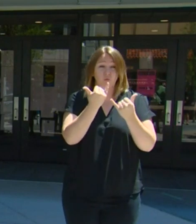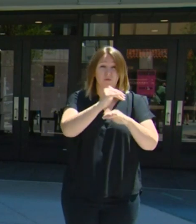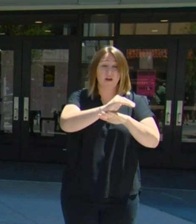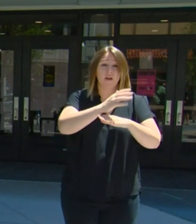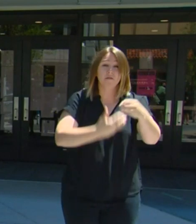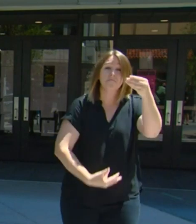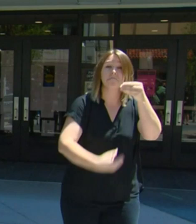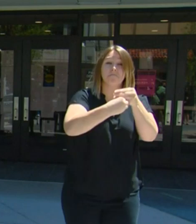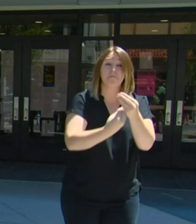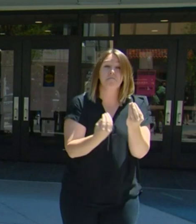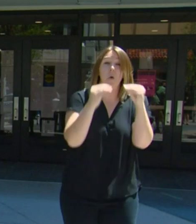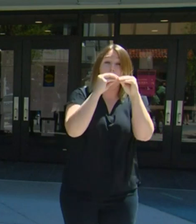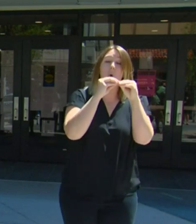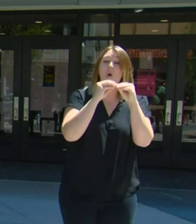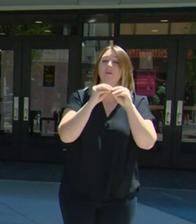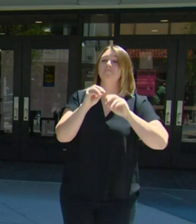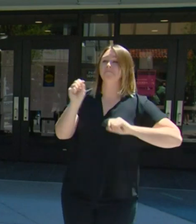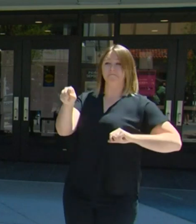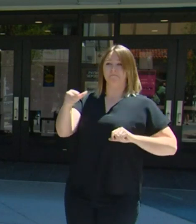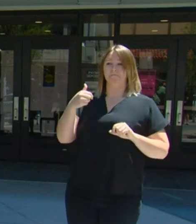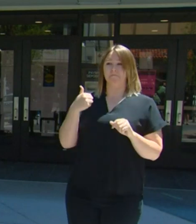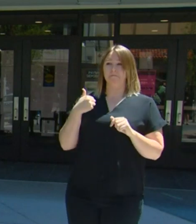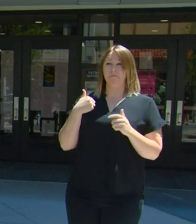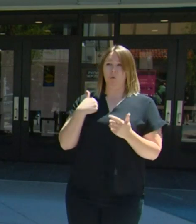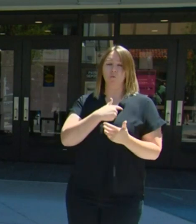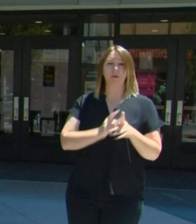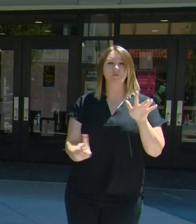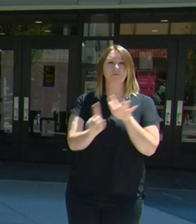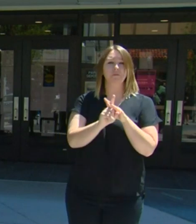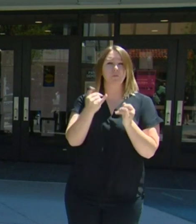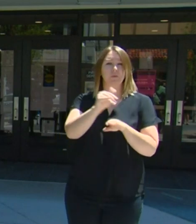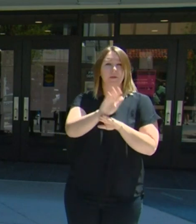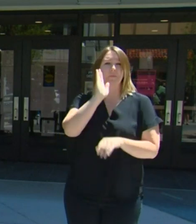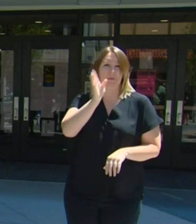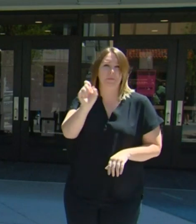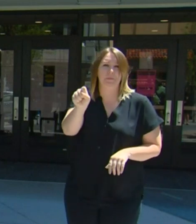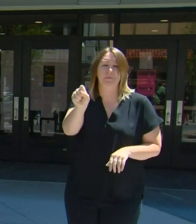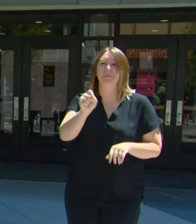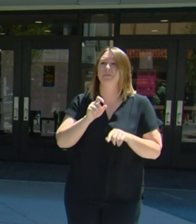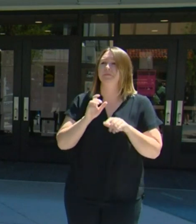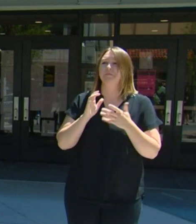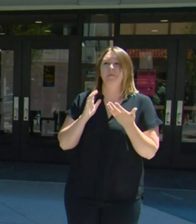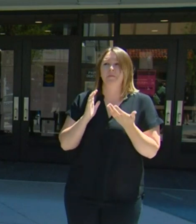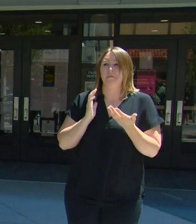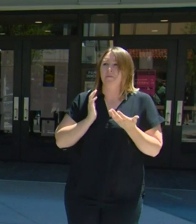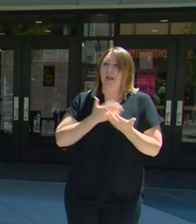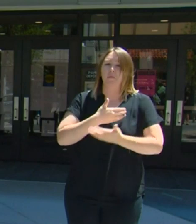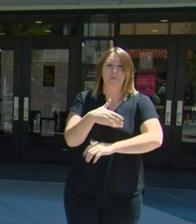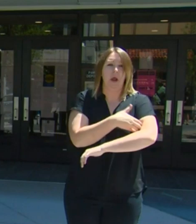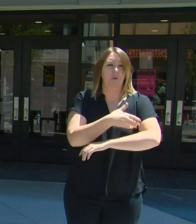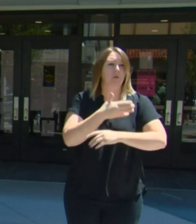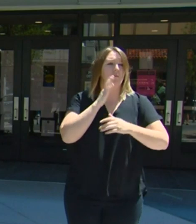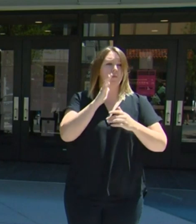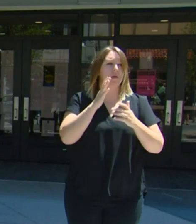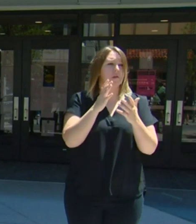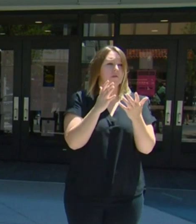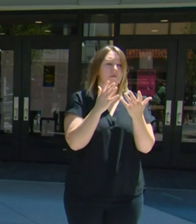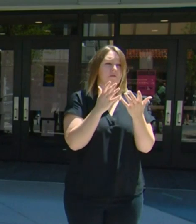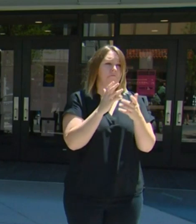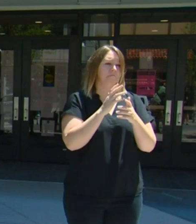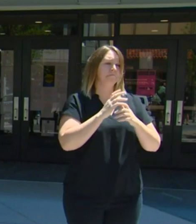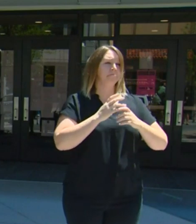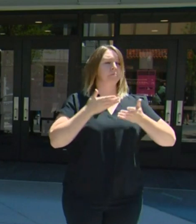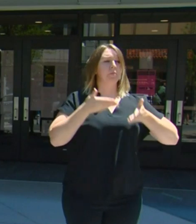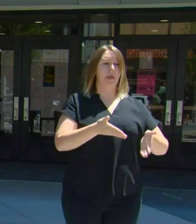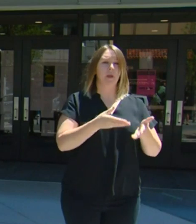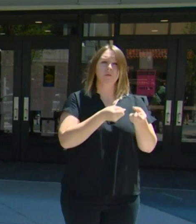we will absolutely have a presence tonight and we will do everything in our power to to make sure that the event comes off as safely